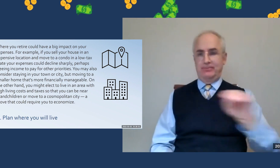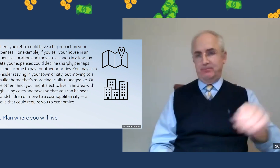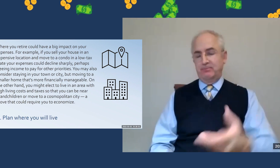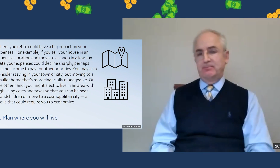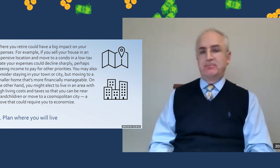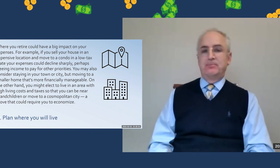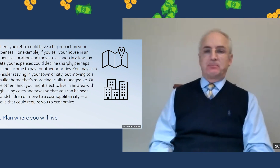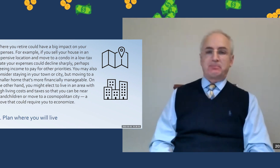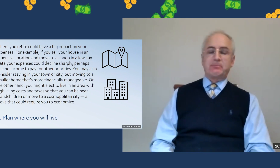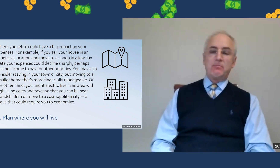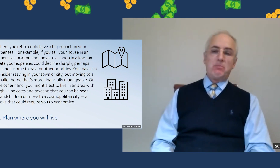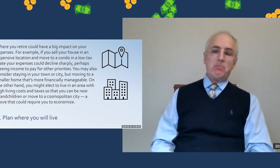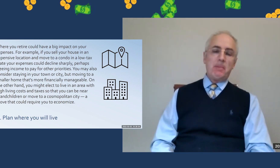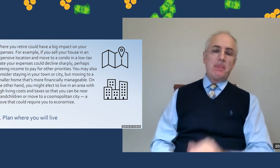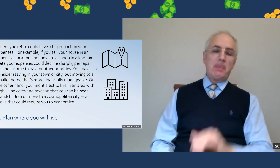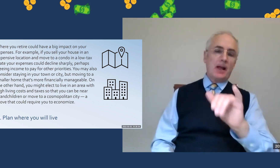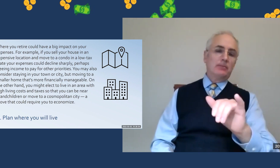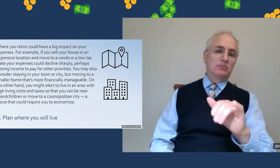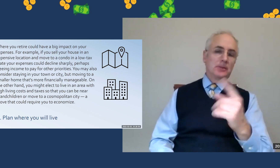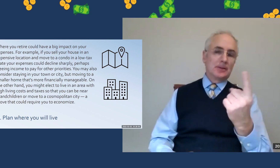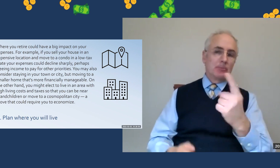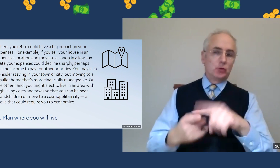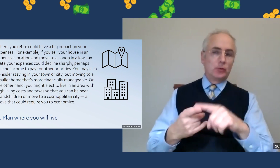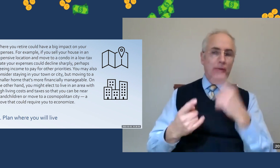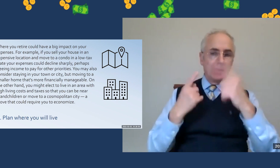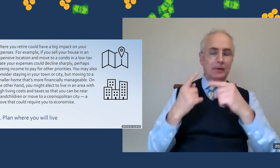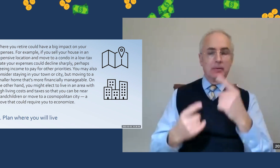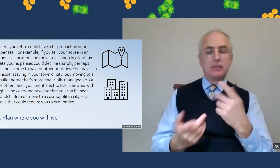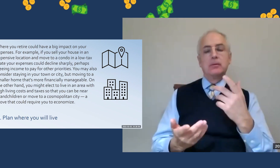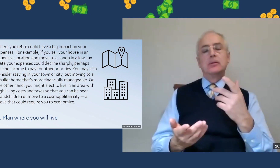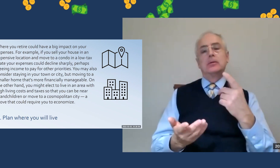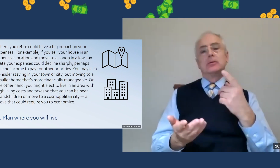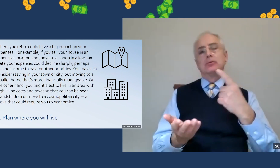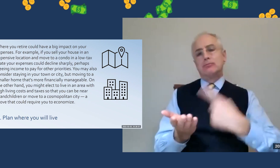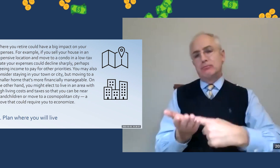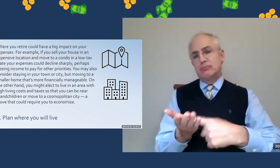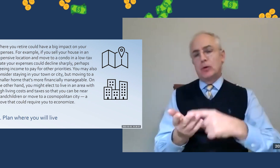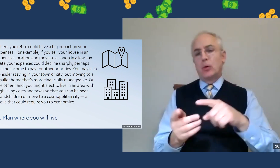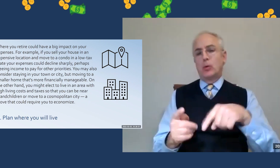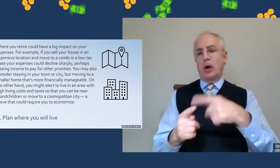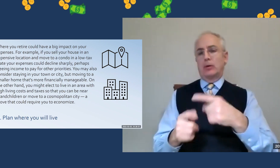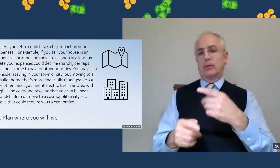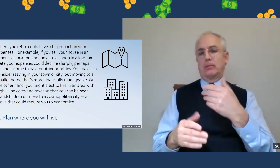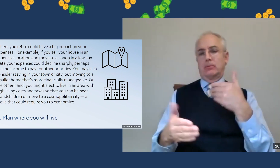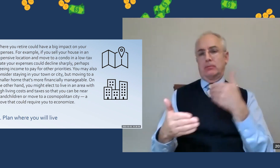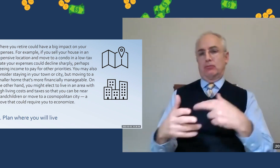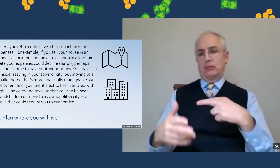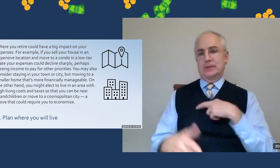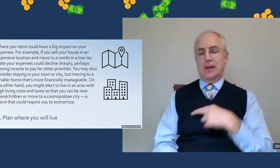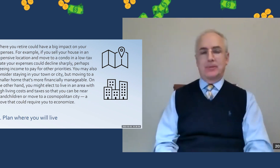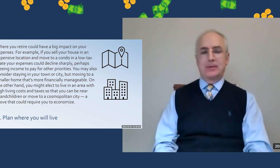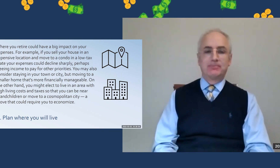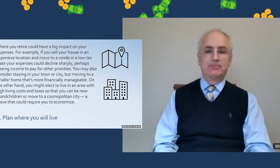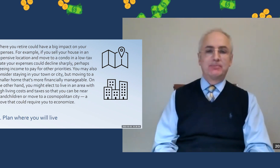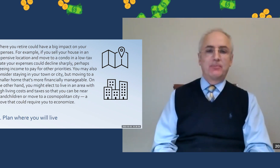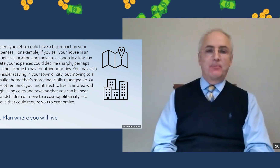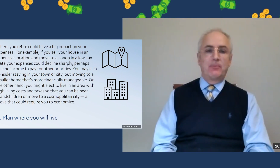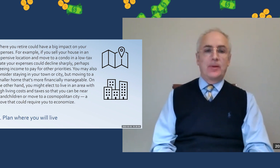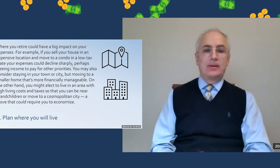a home and they might choose to move to a similarly sized home that is half the price. So these are all considerations as people